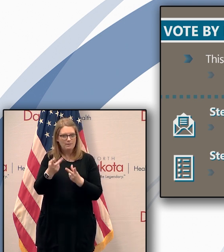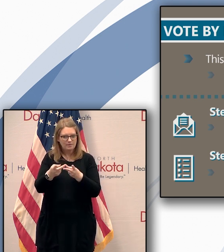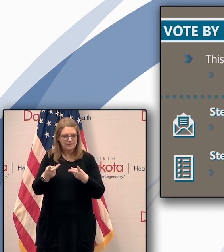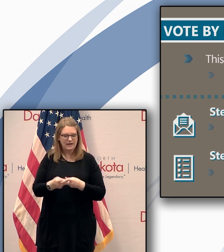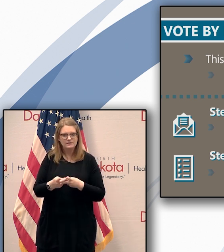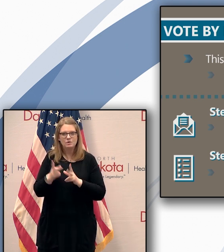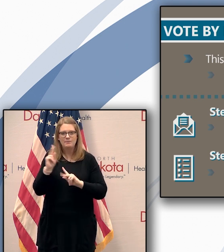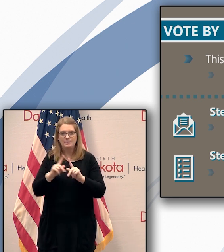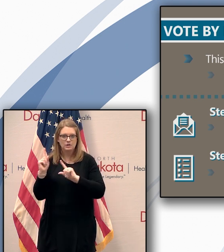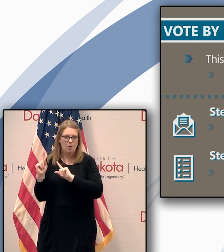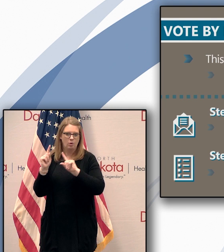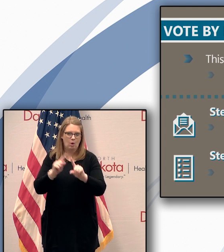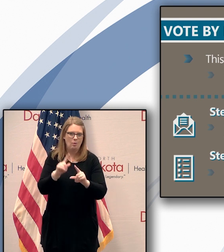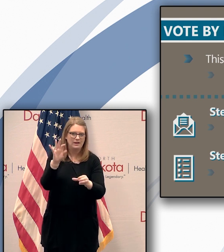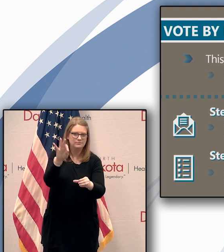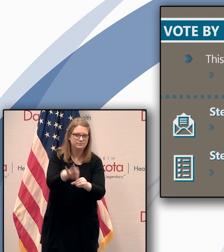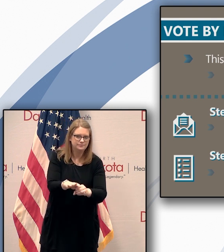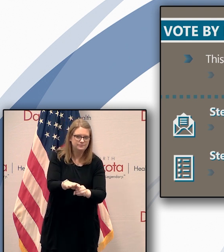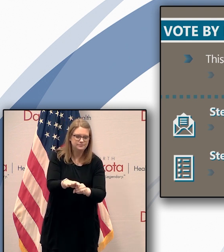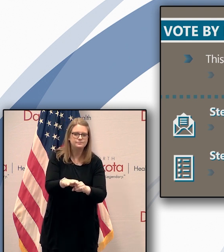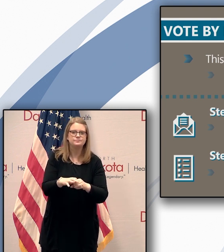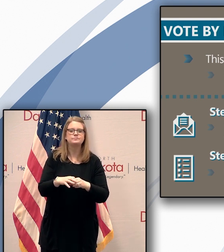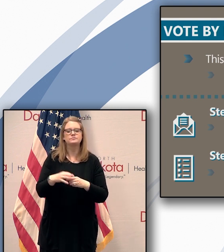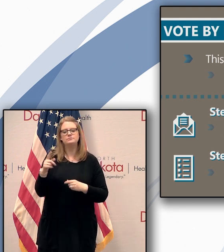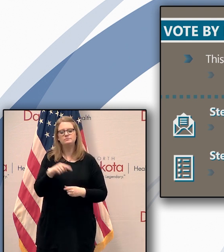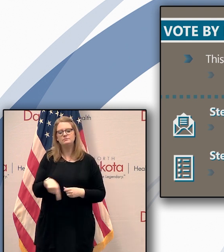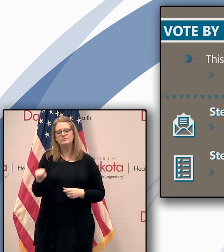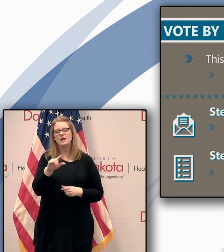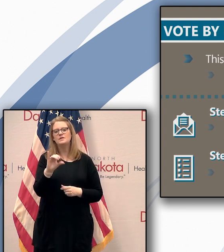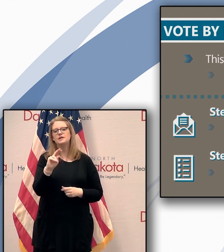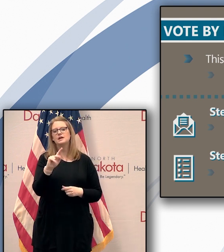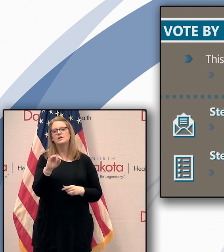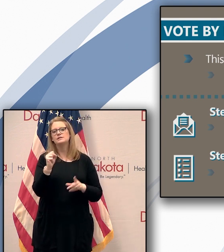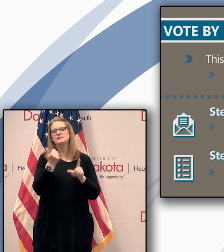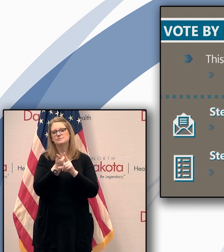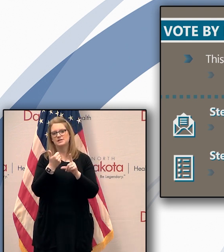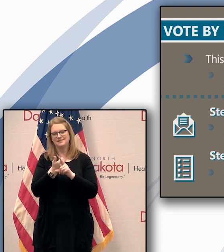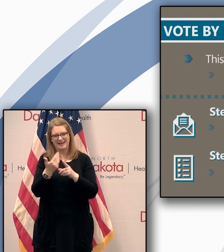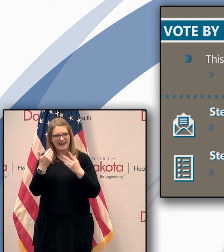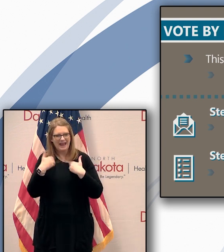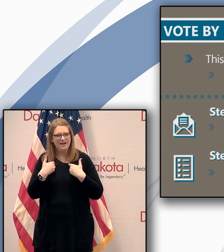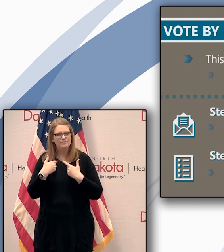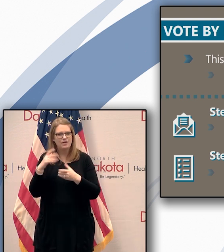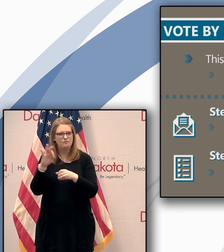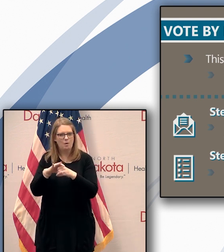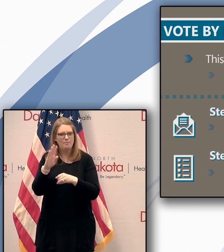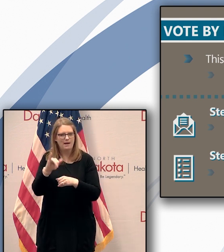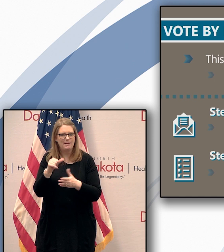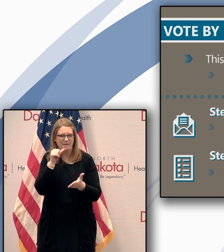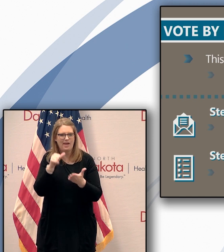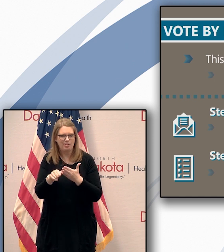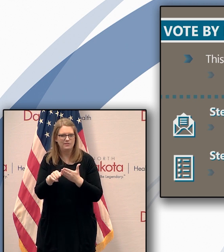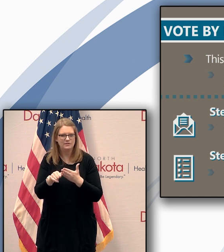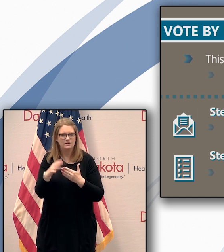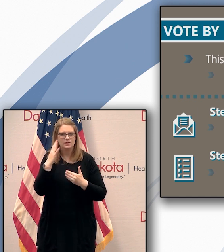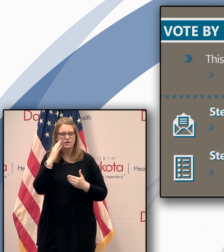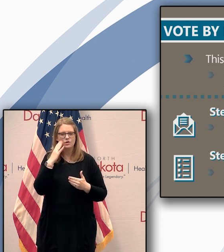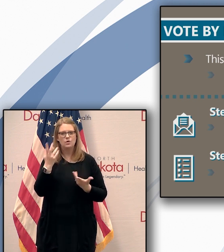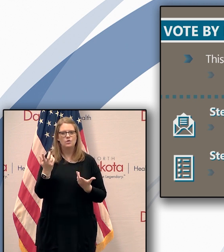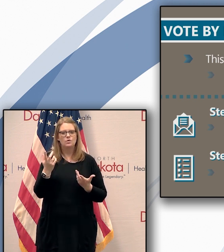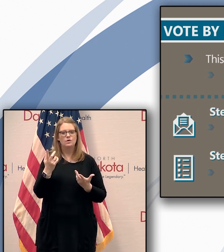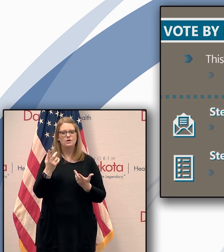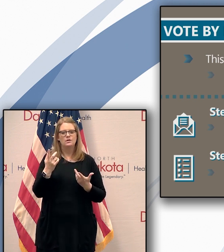and encourage counties to pursue the vote-by-mail plans for the June 9th primary. While some people may have seen that that was